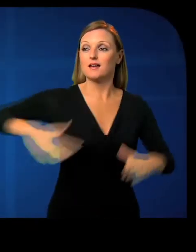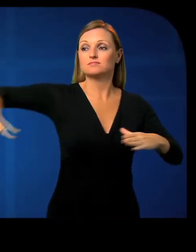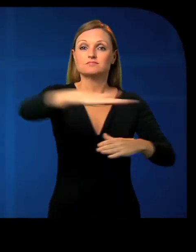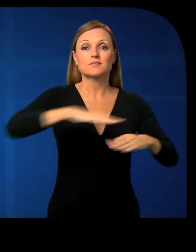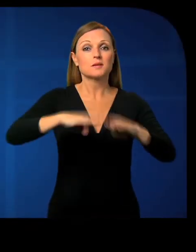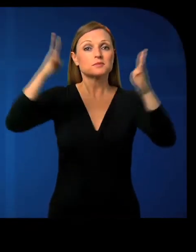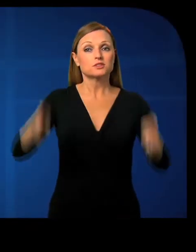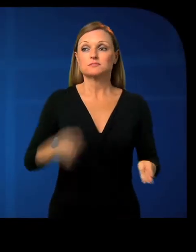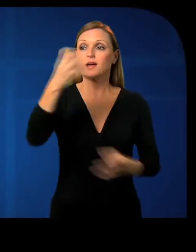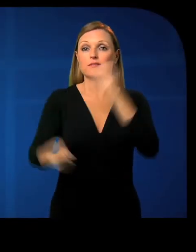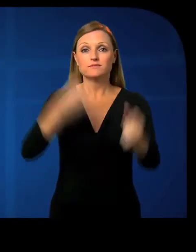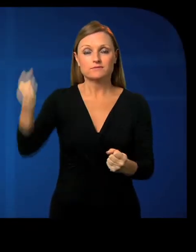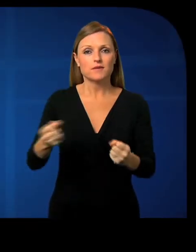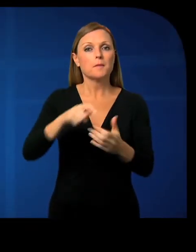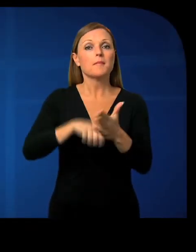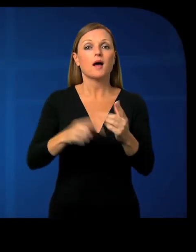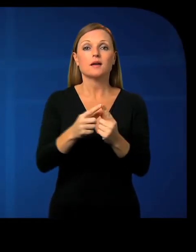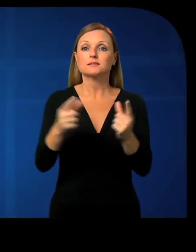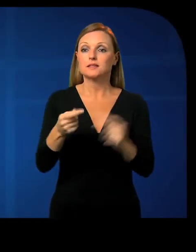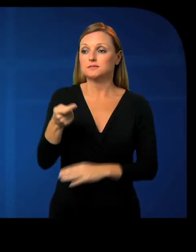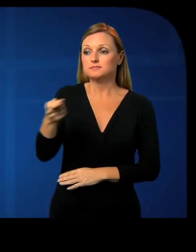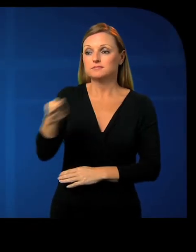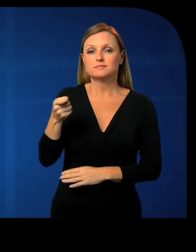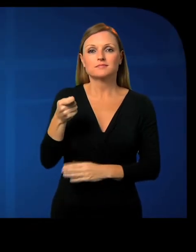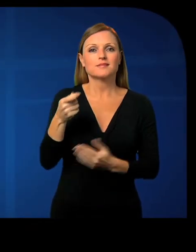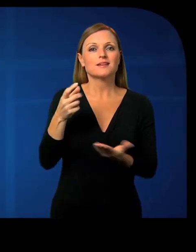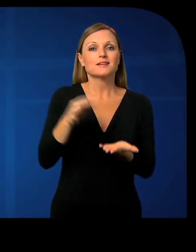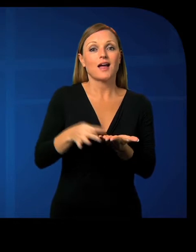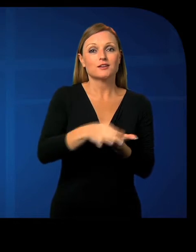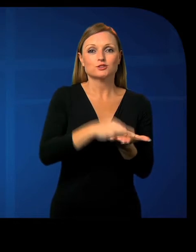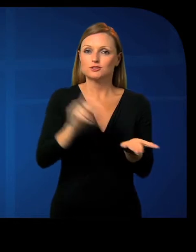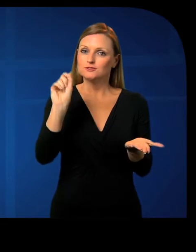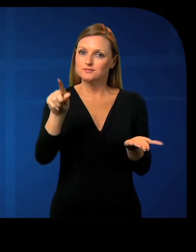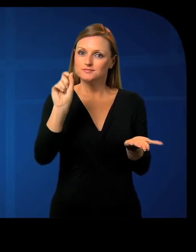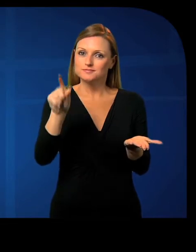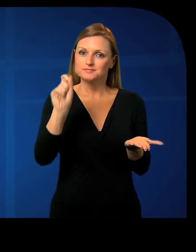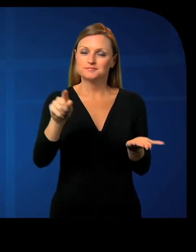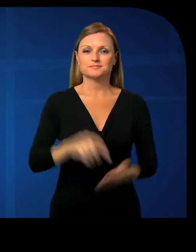buying a metro ticket with cash using a machine at Adelaide railway station